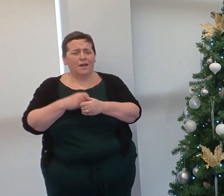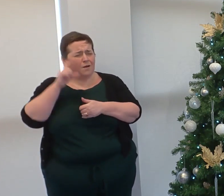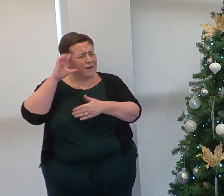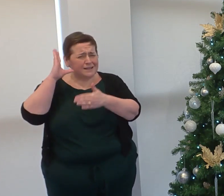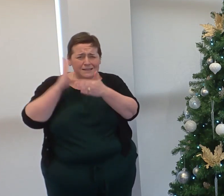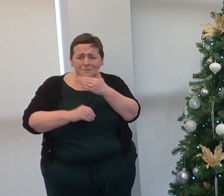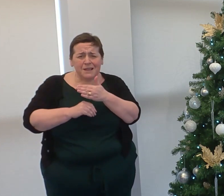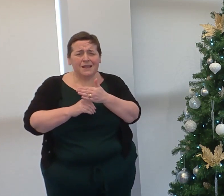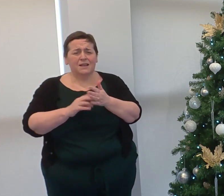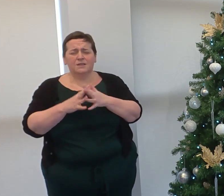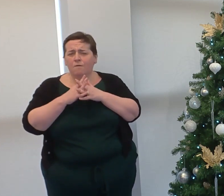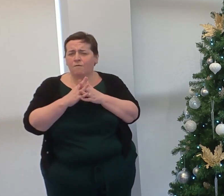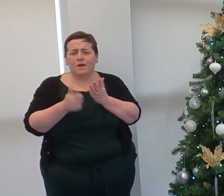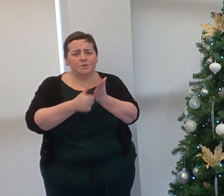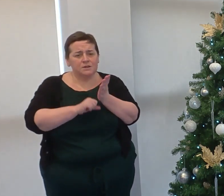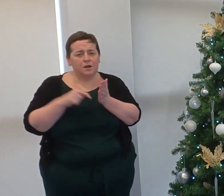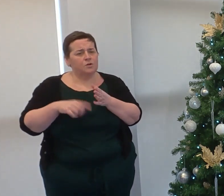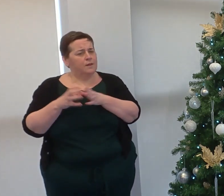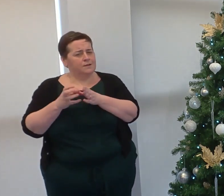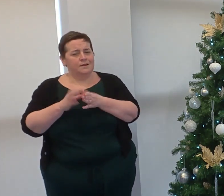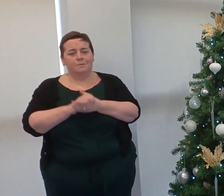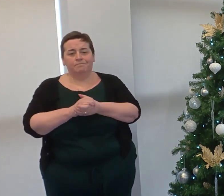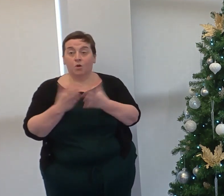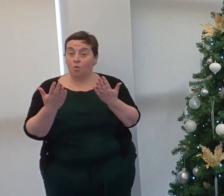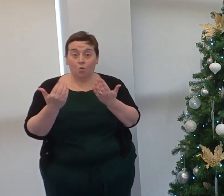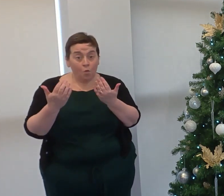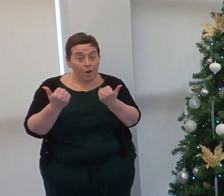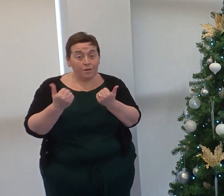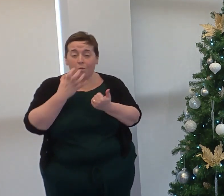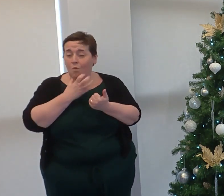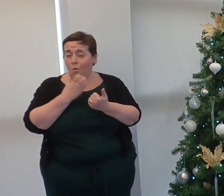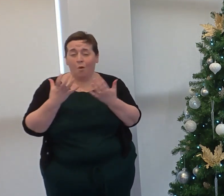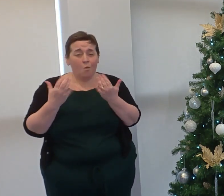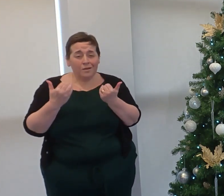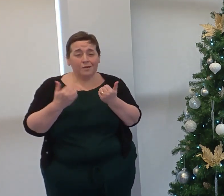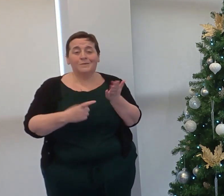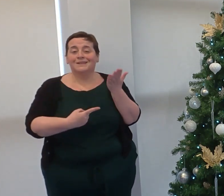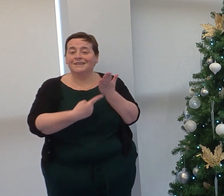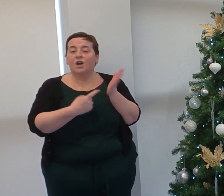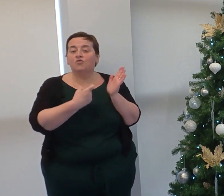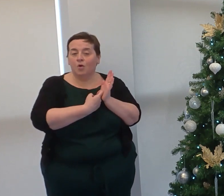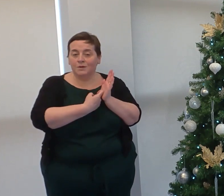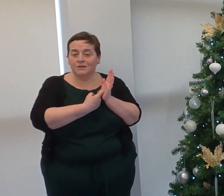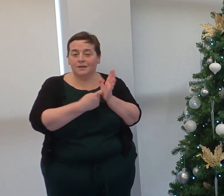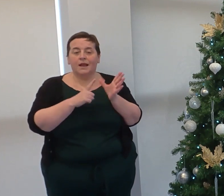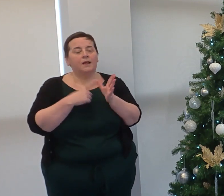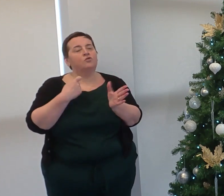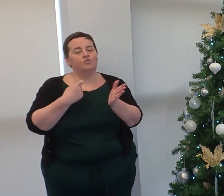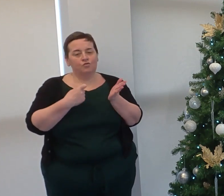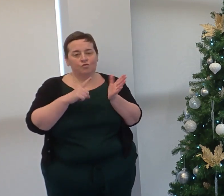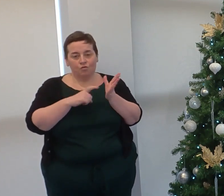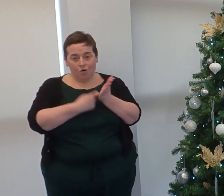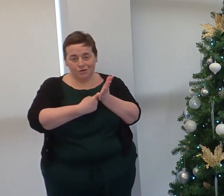vast experience and valuable skills to this team. So a warm welcome to Taryn Robertson and Aileen Ross.